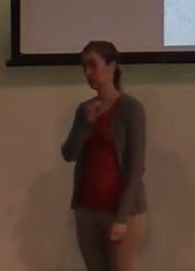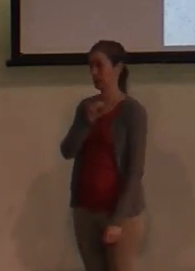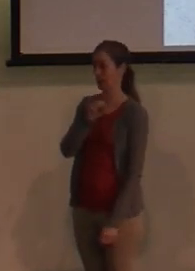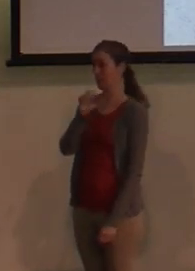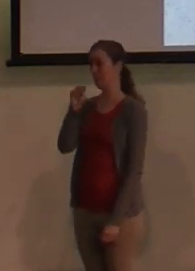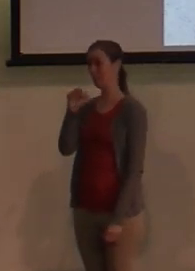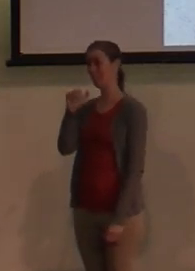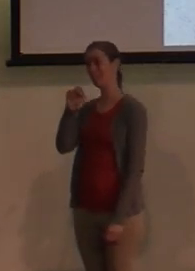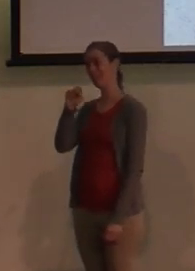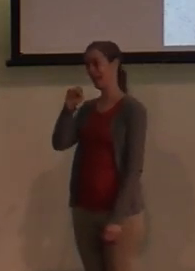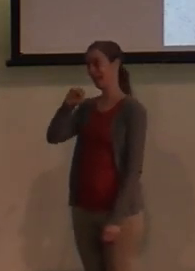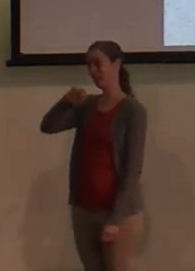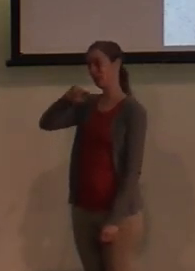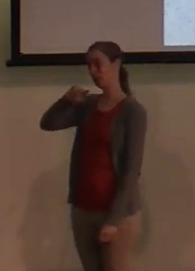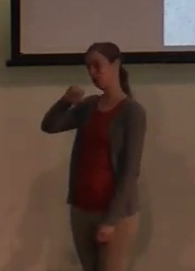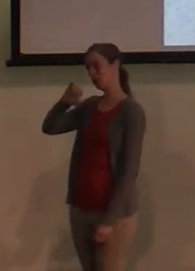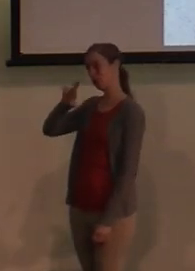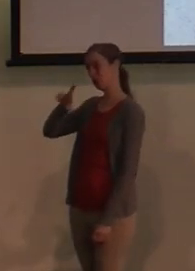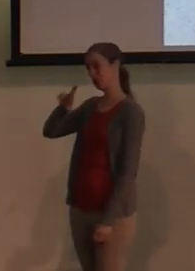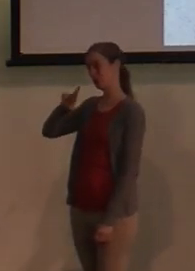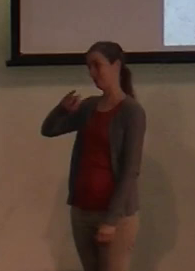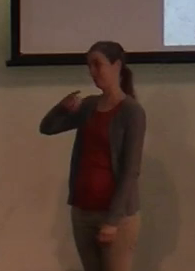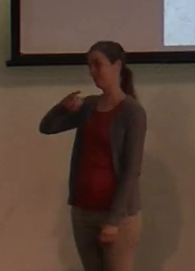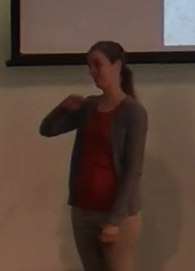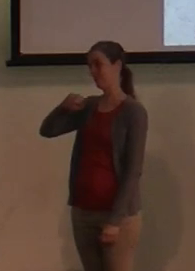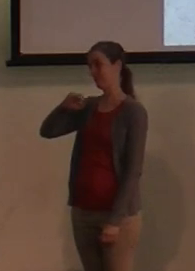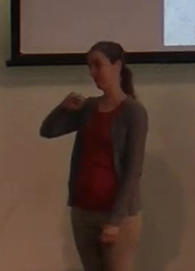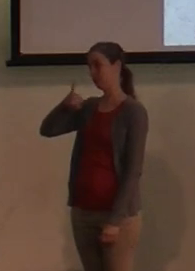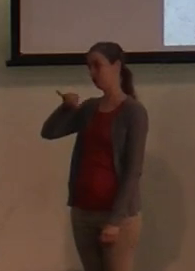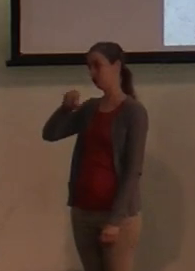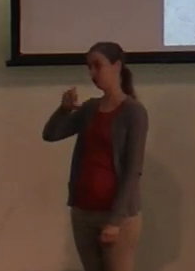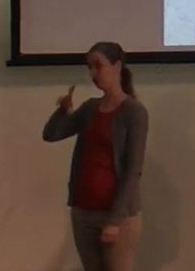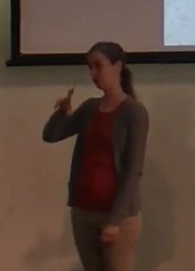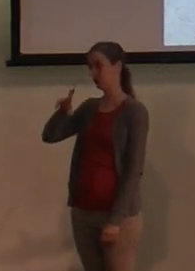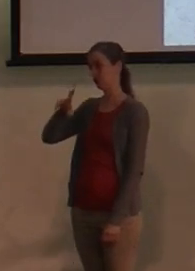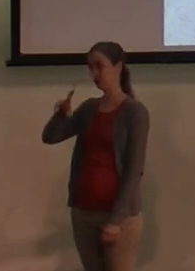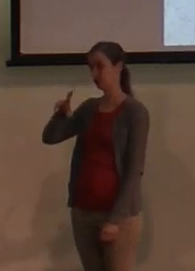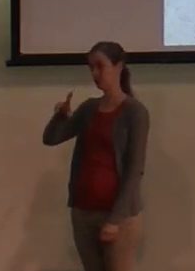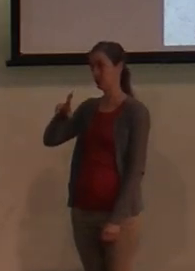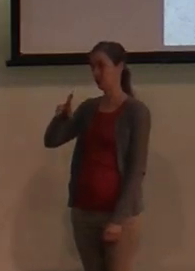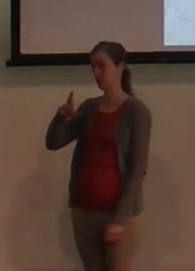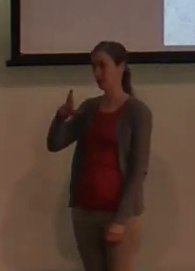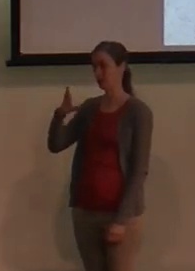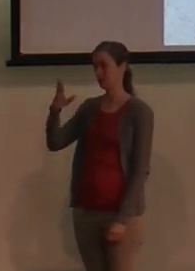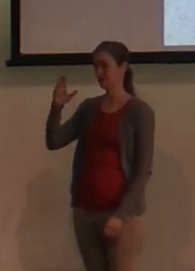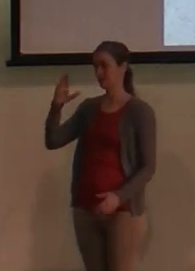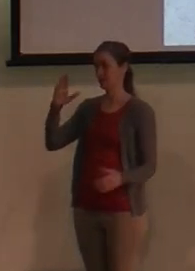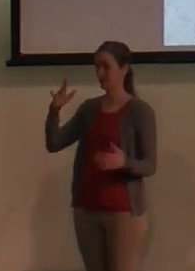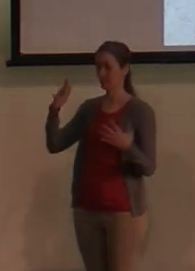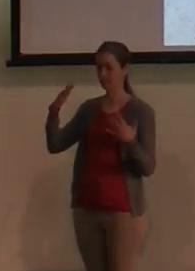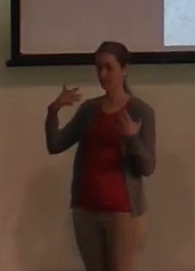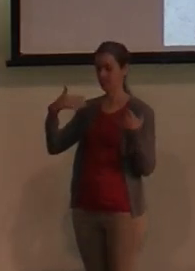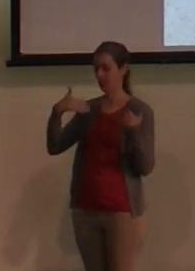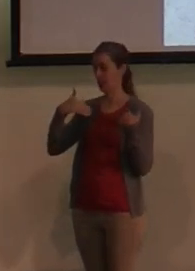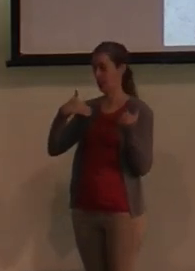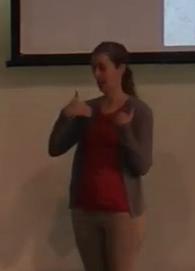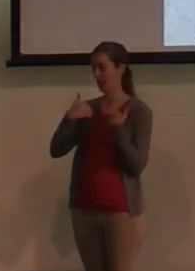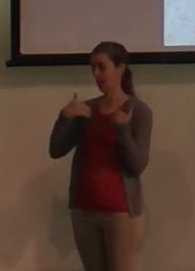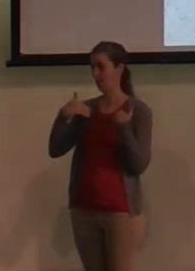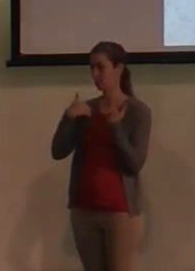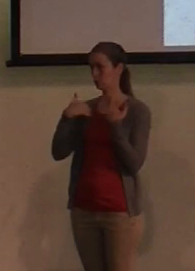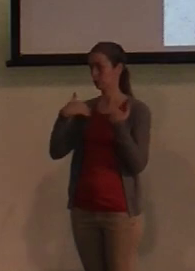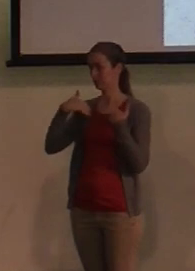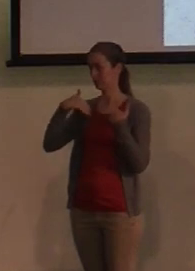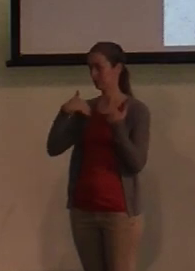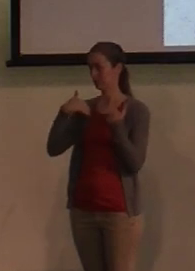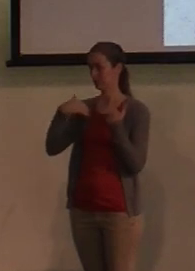Yeah, it's a manger, first century manger, you know, and so the mangers that we see at a lot of nativity scenes or maybe we